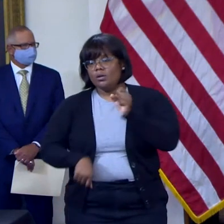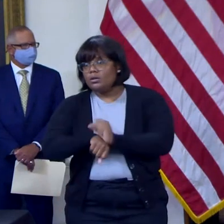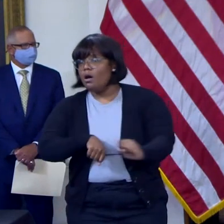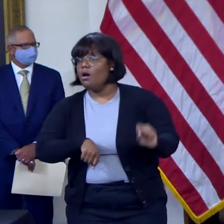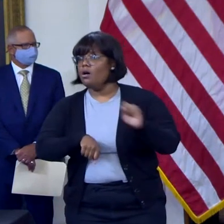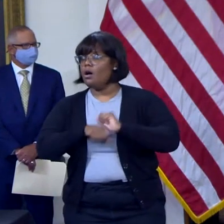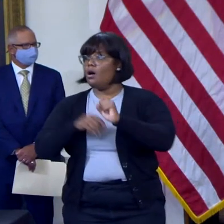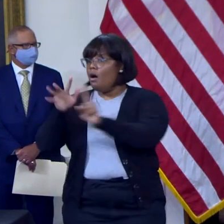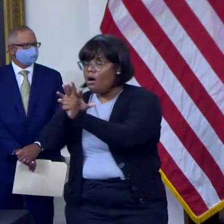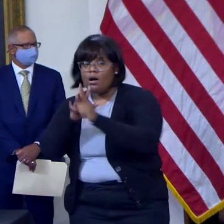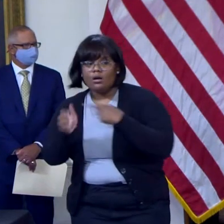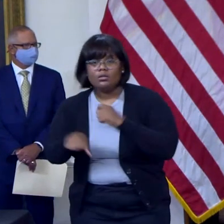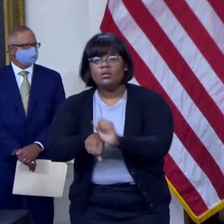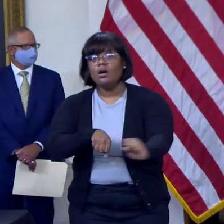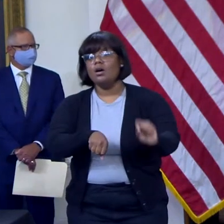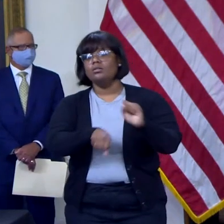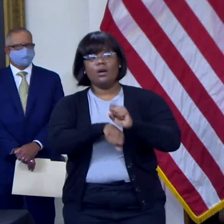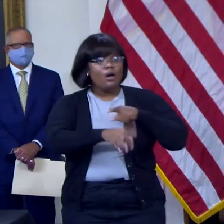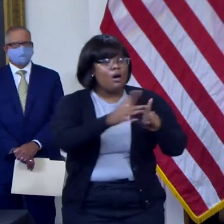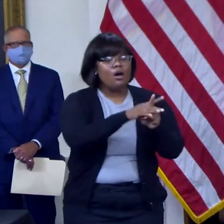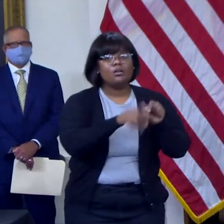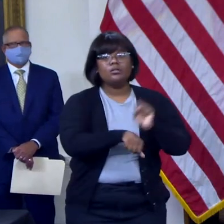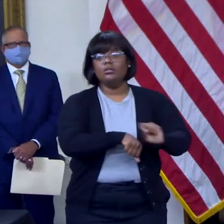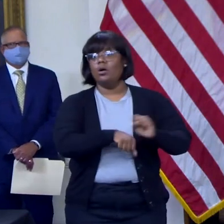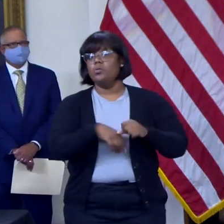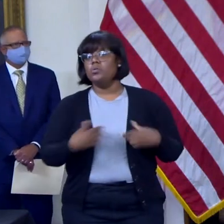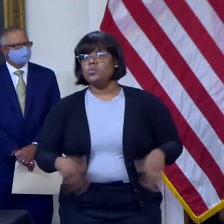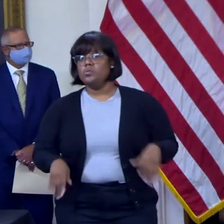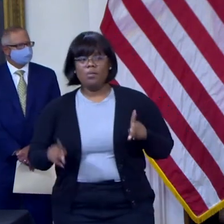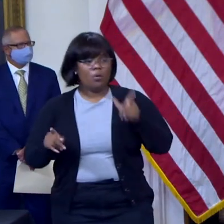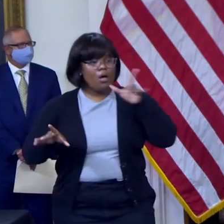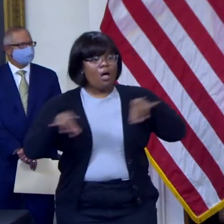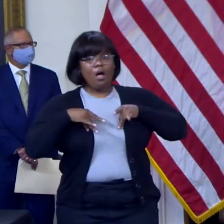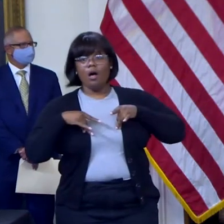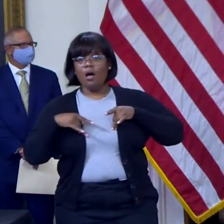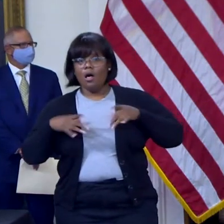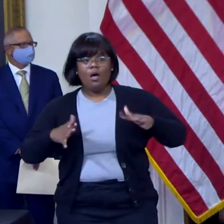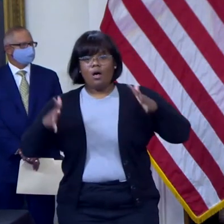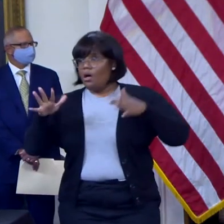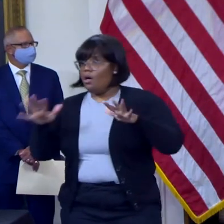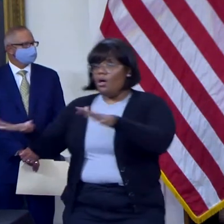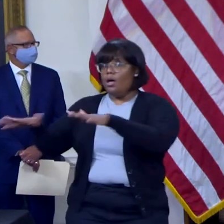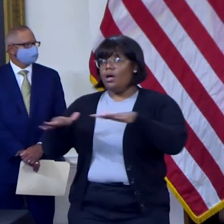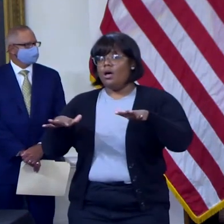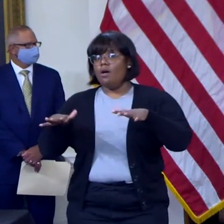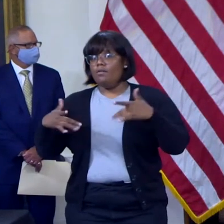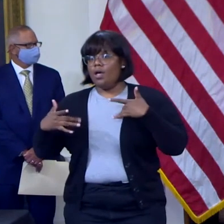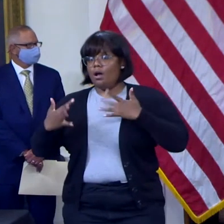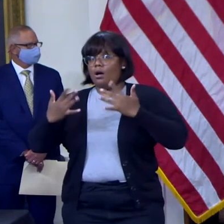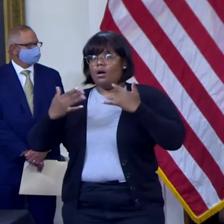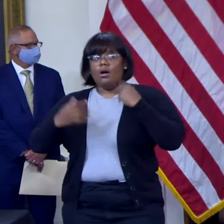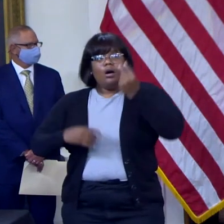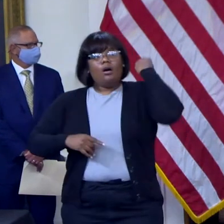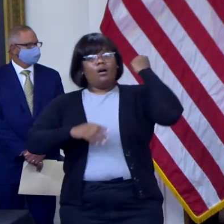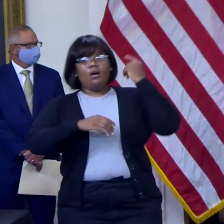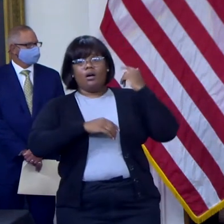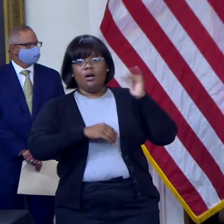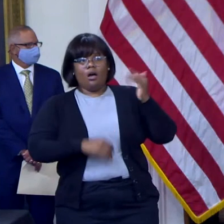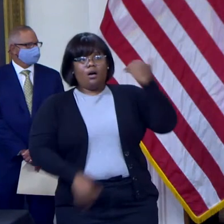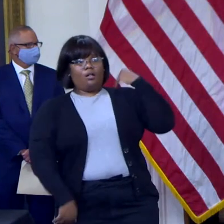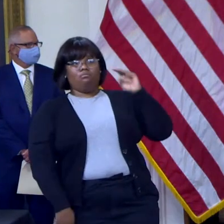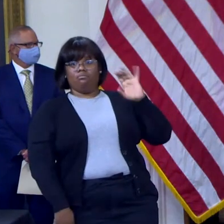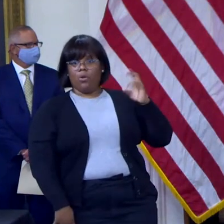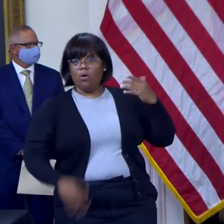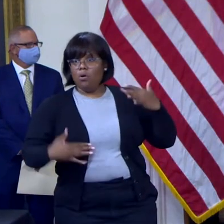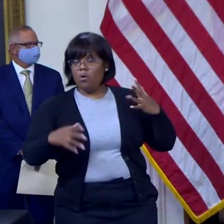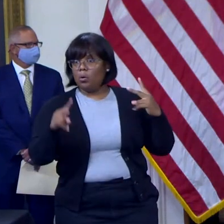in some ways these surges feel like the worst kind of deja vu. We understand, and we feel